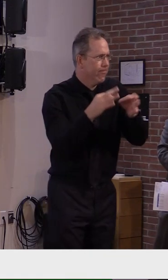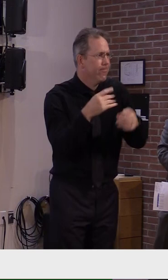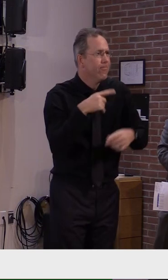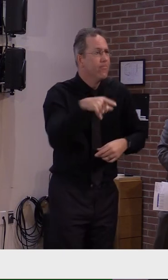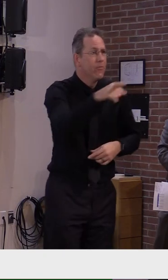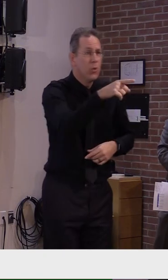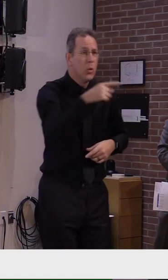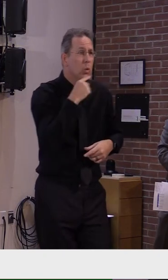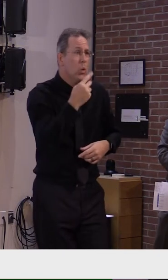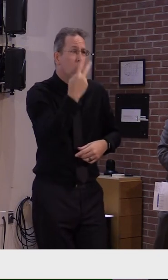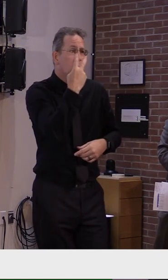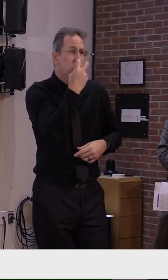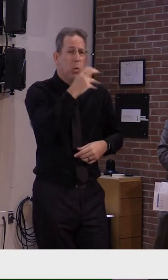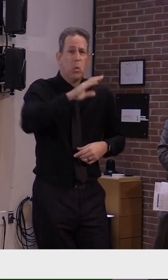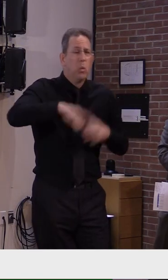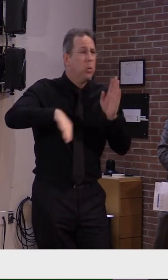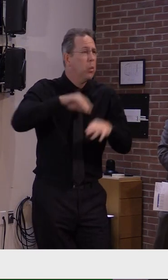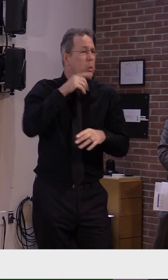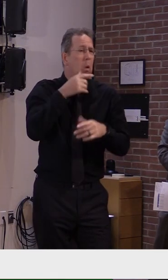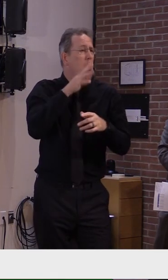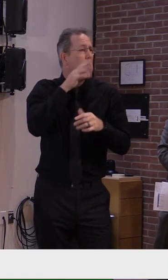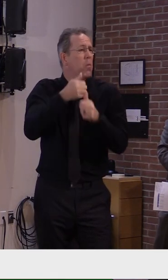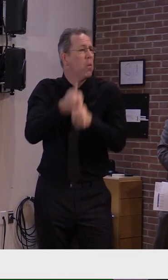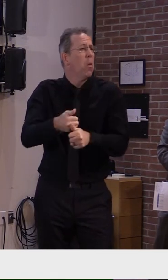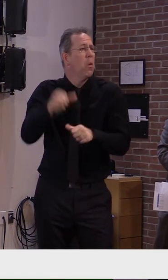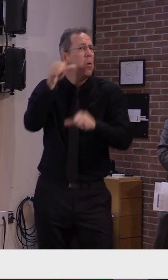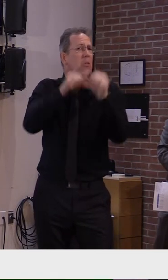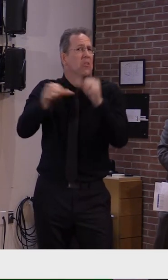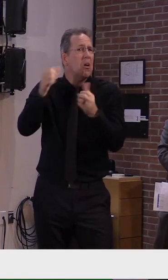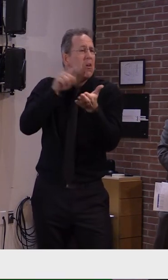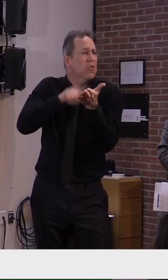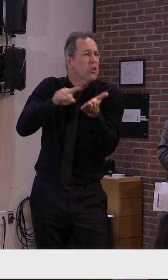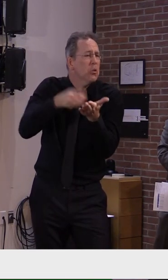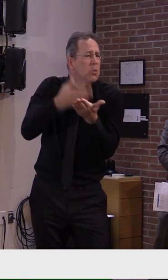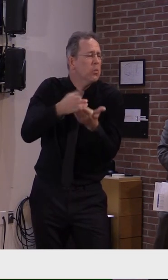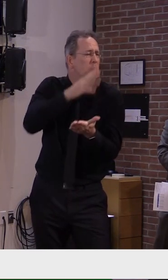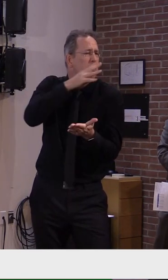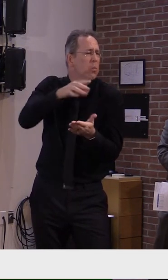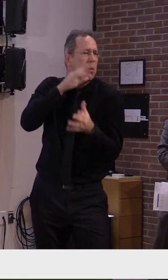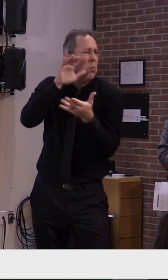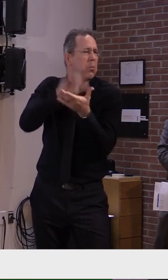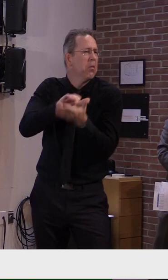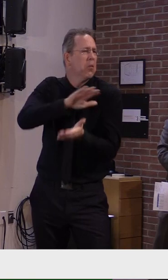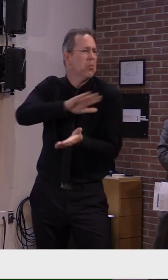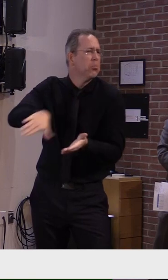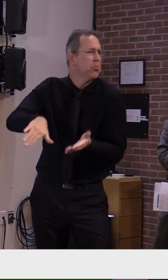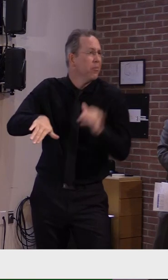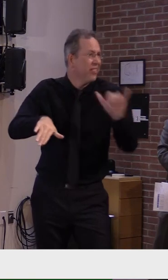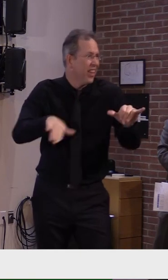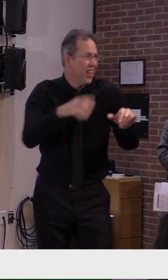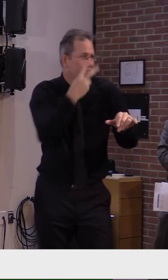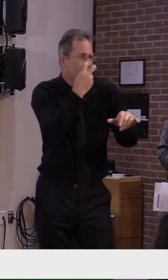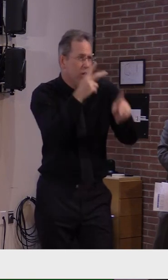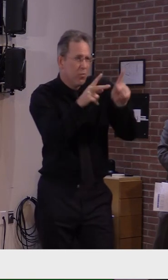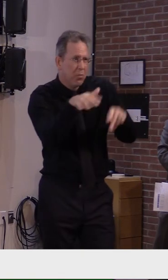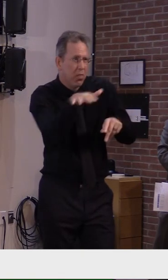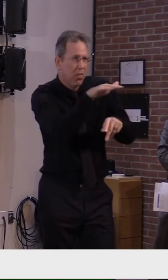choose not to believe it, there's not much we can do to stop you. But I want to be clear,